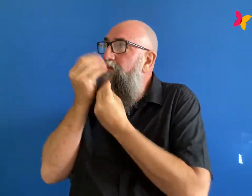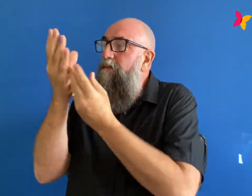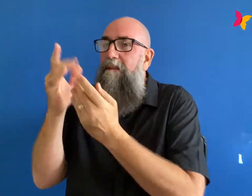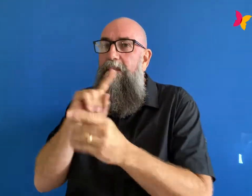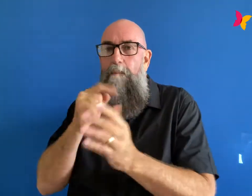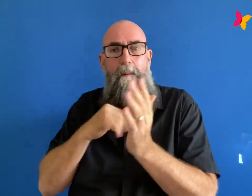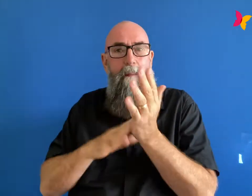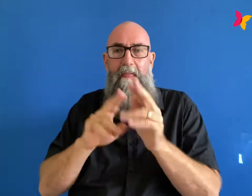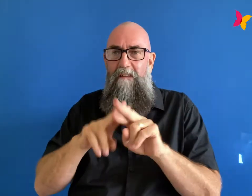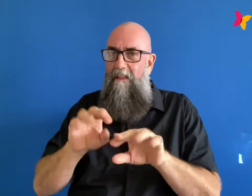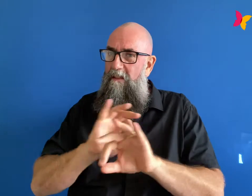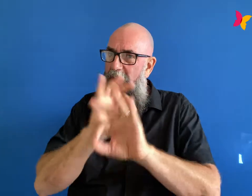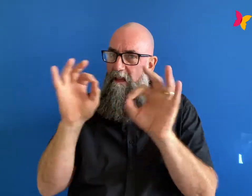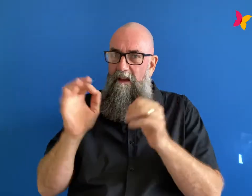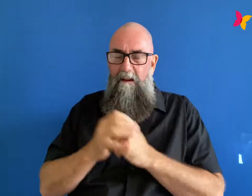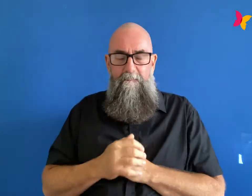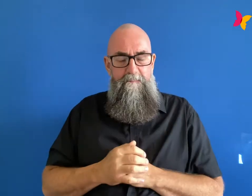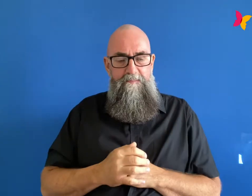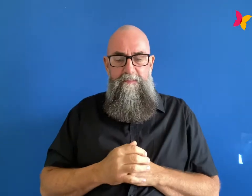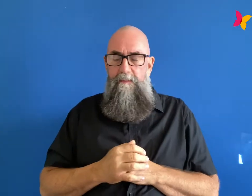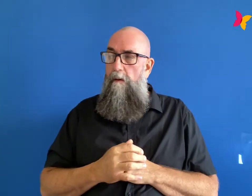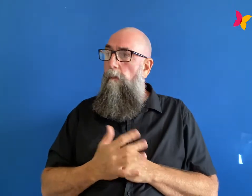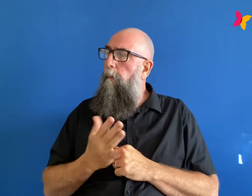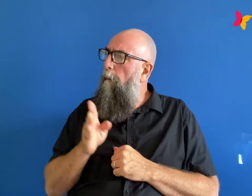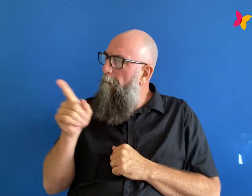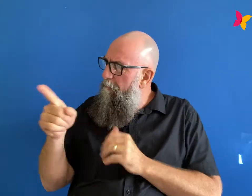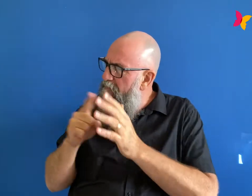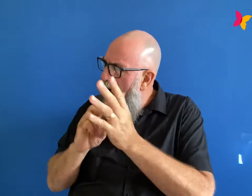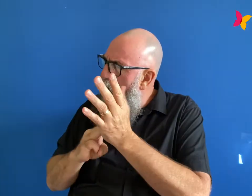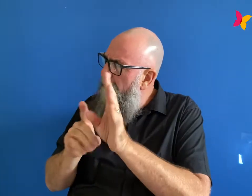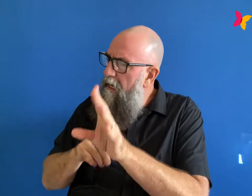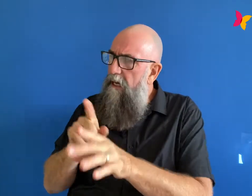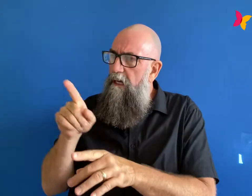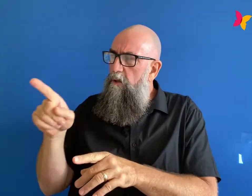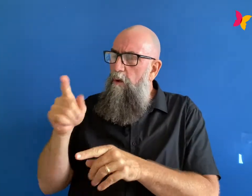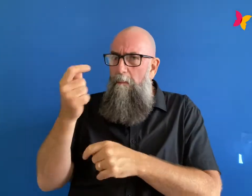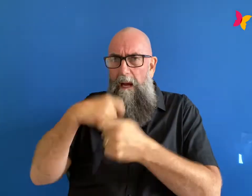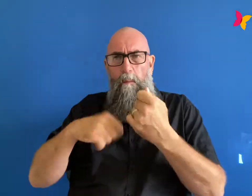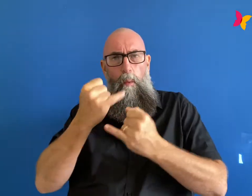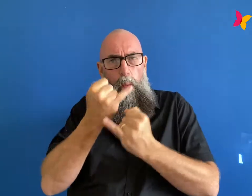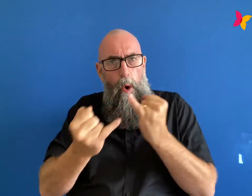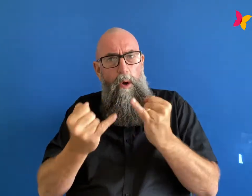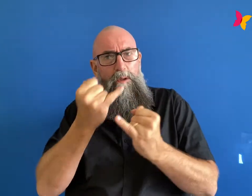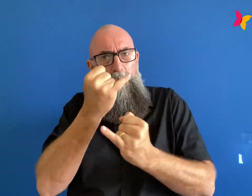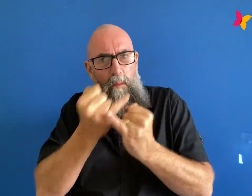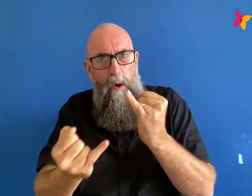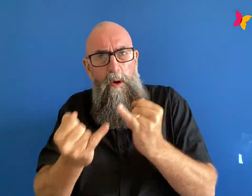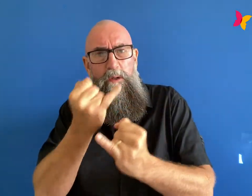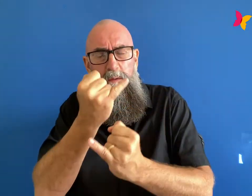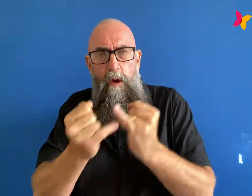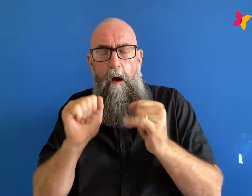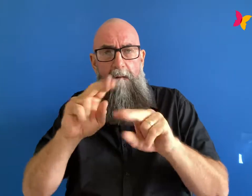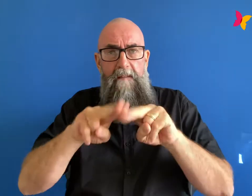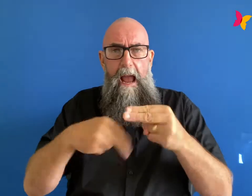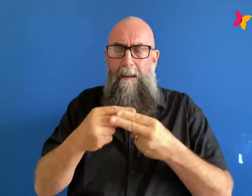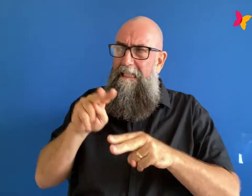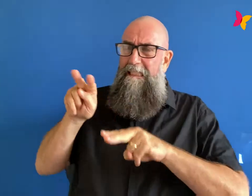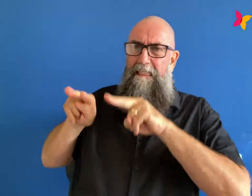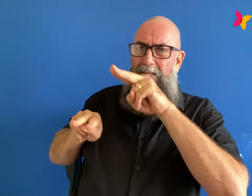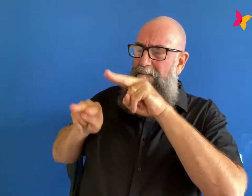says that as things got progressively worse her family remained intensely worried about her she often got the feeling that they were ready